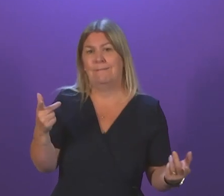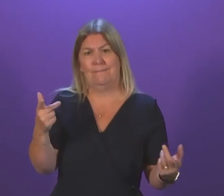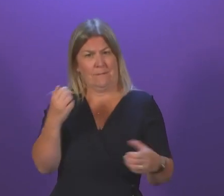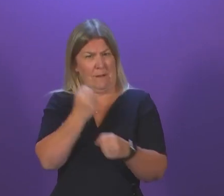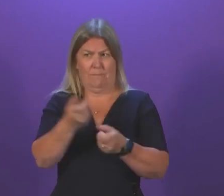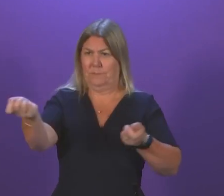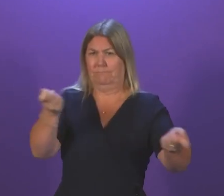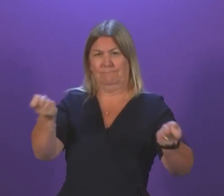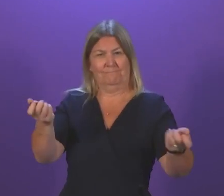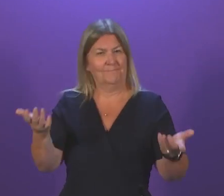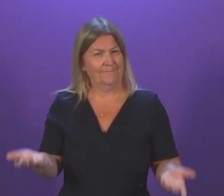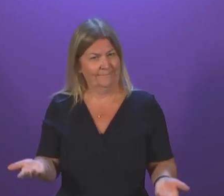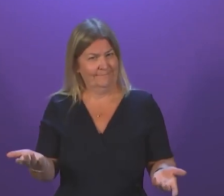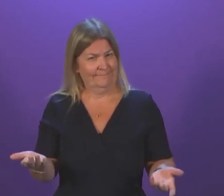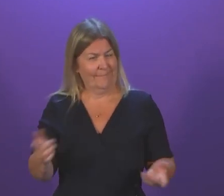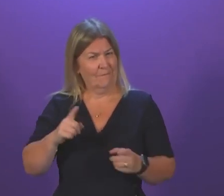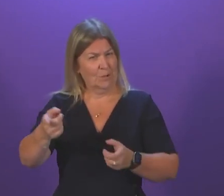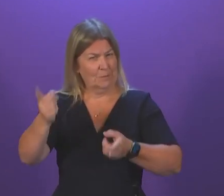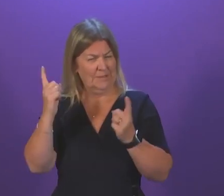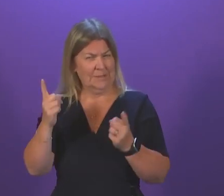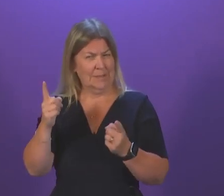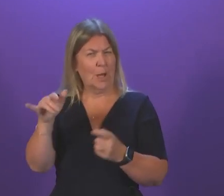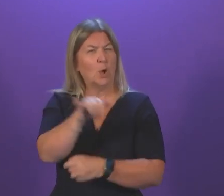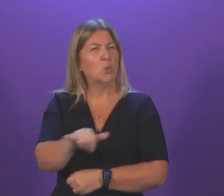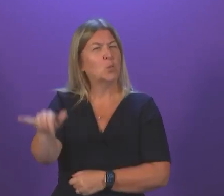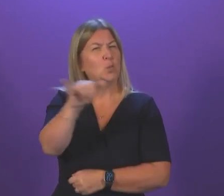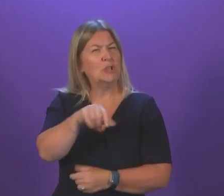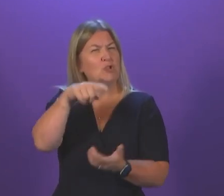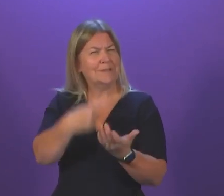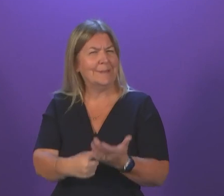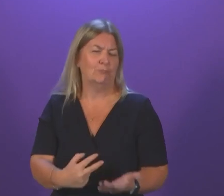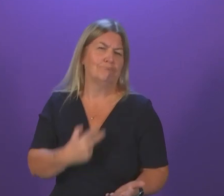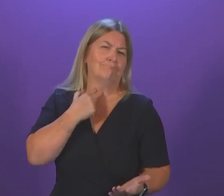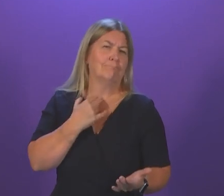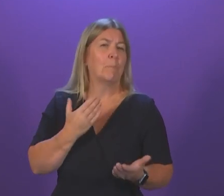these decisions taken before the pandemic do you regret most? First Minister.